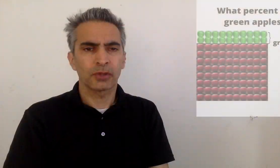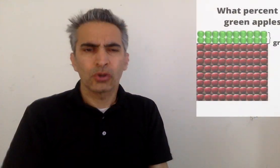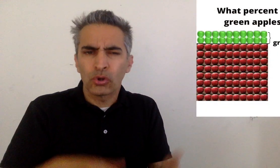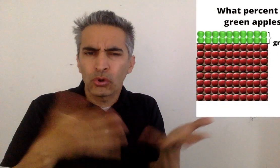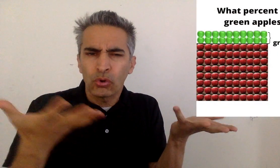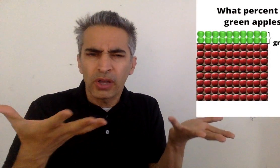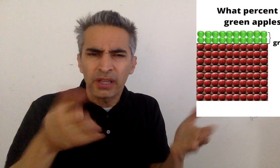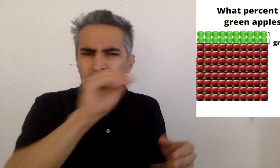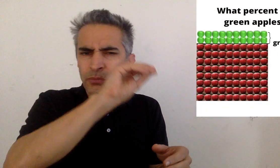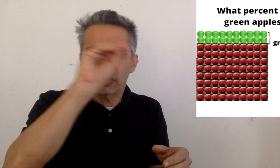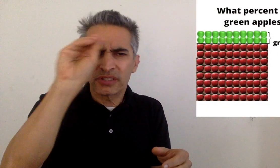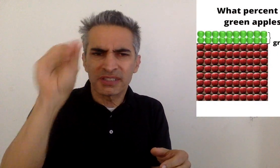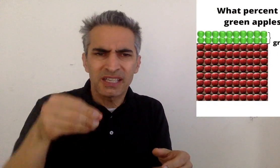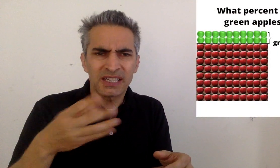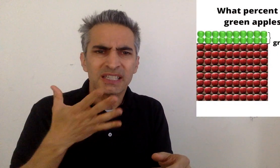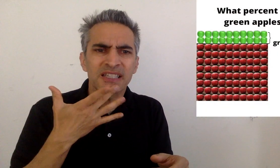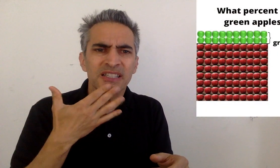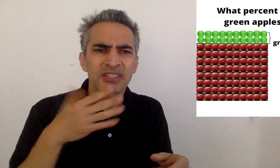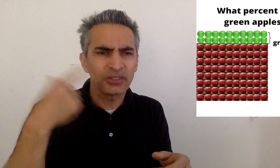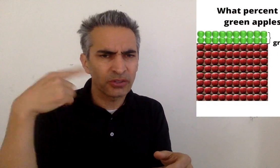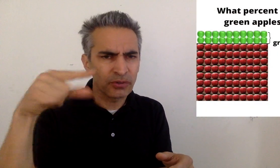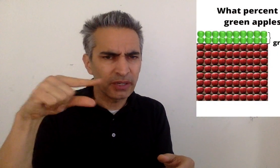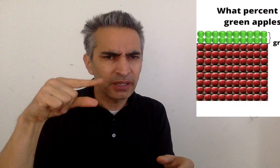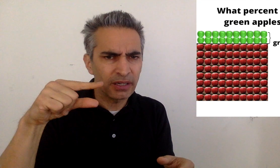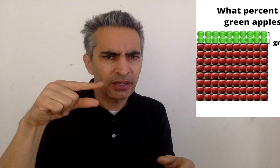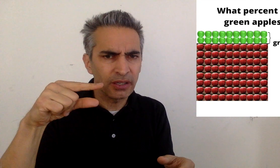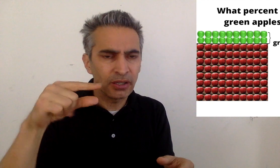What percent of the apples are green?